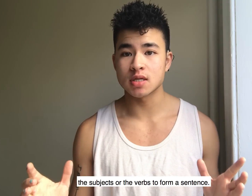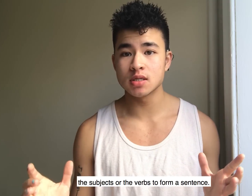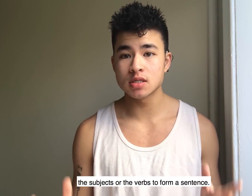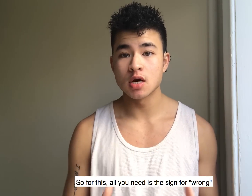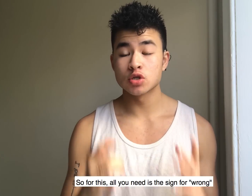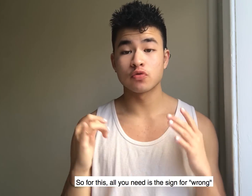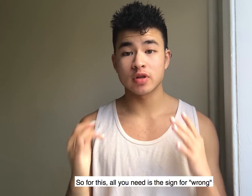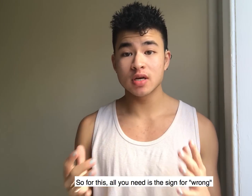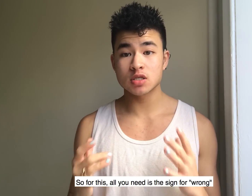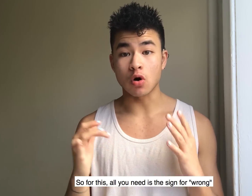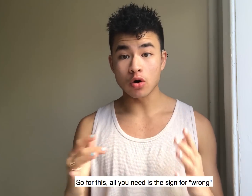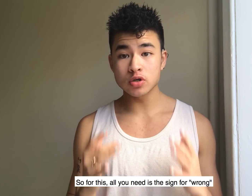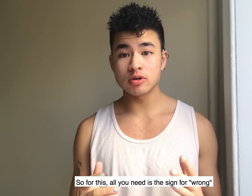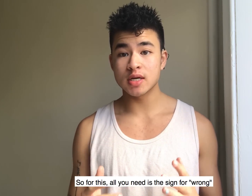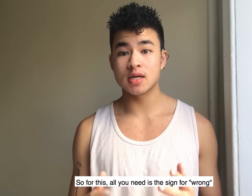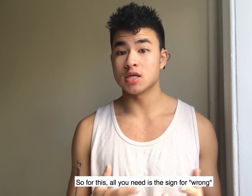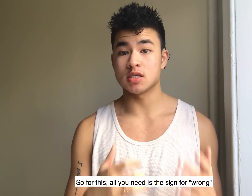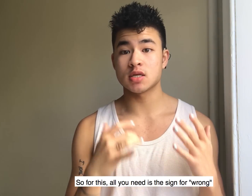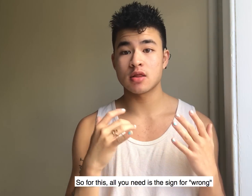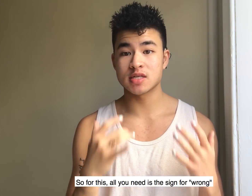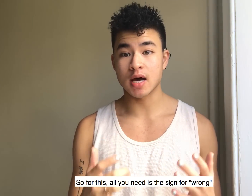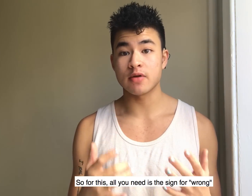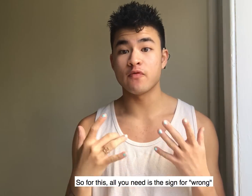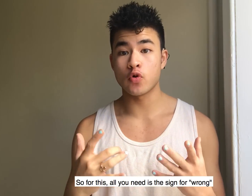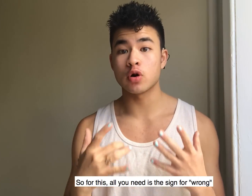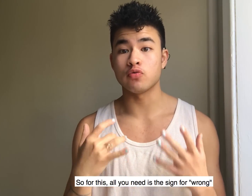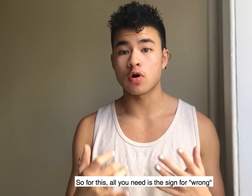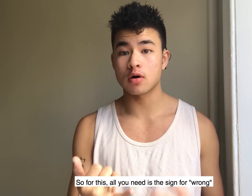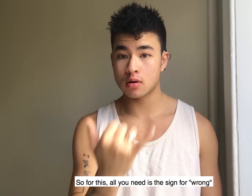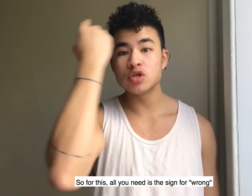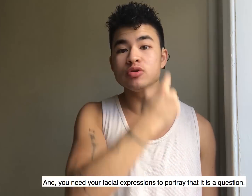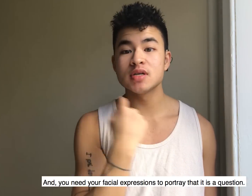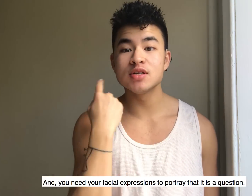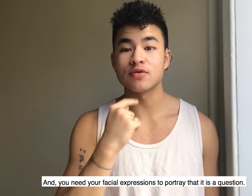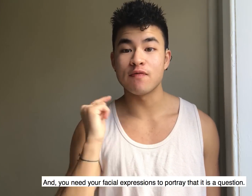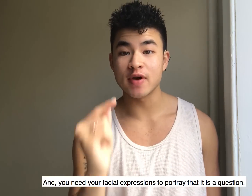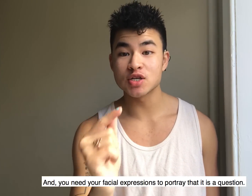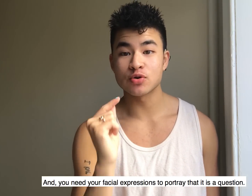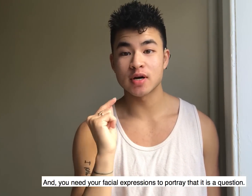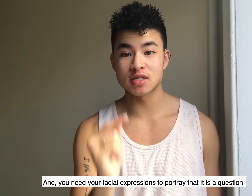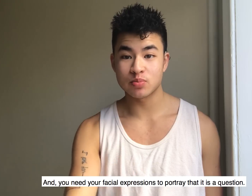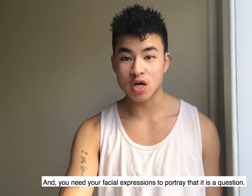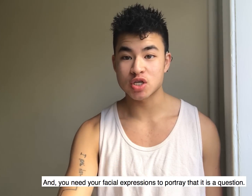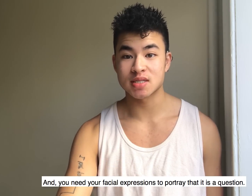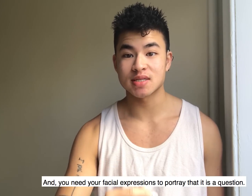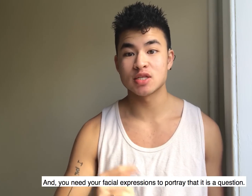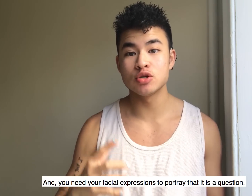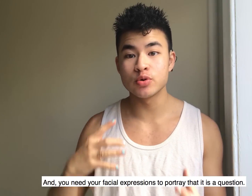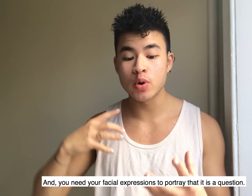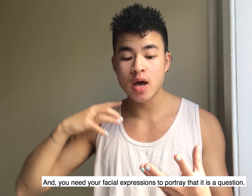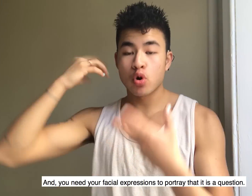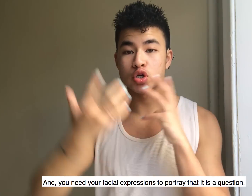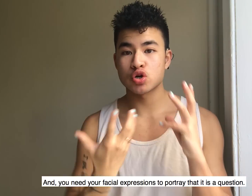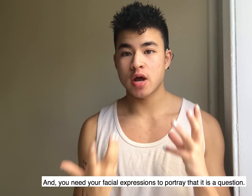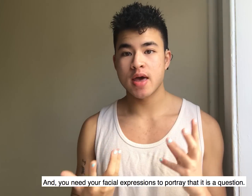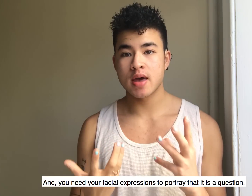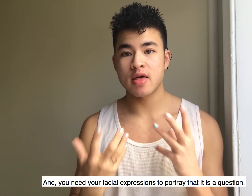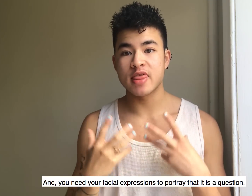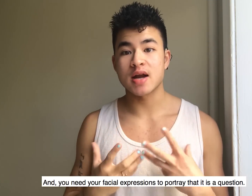sentence so for this all you need is the sign for wrong then you need your facial expressions to portray that